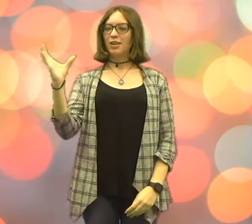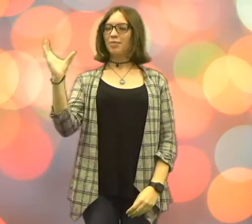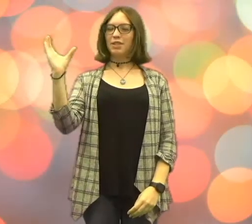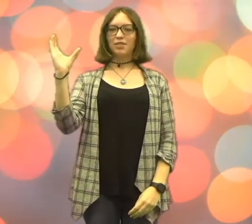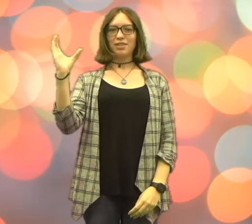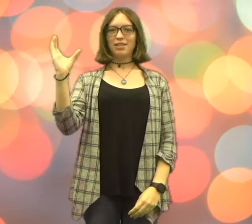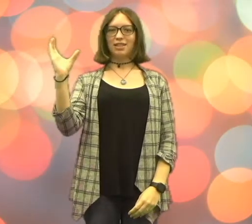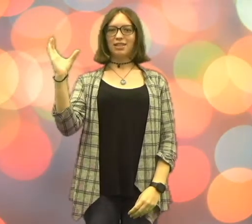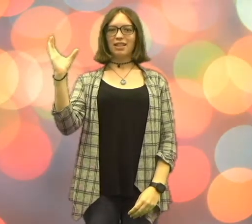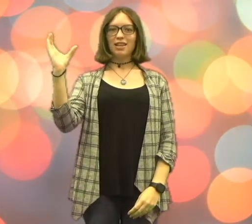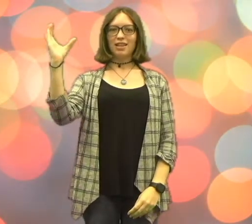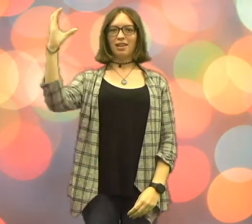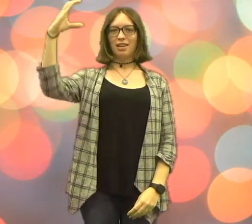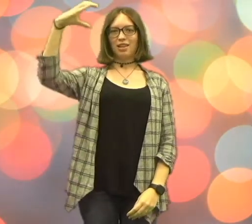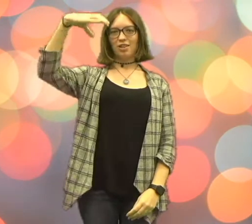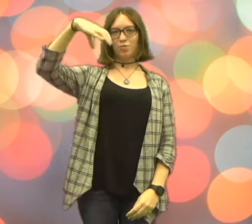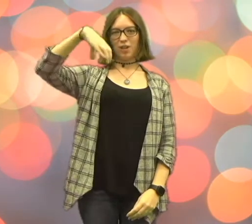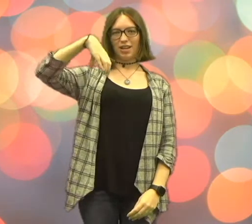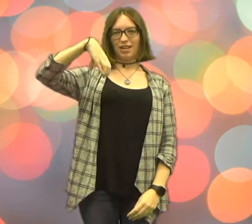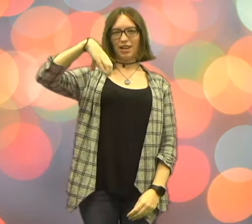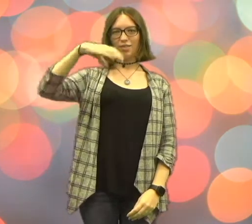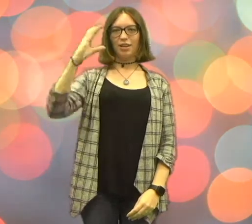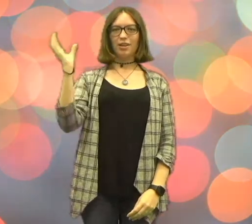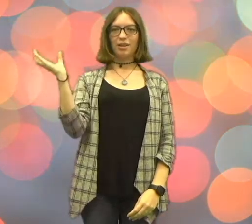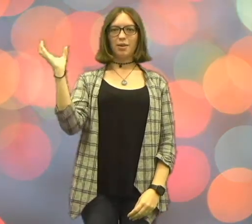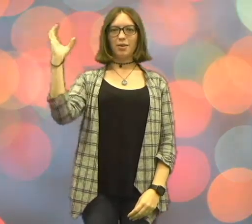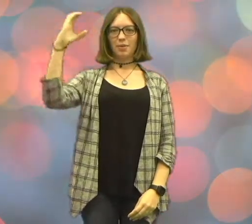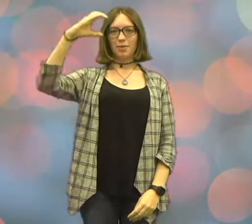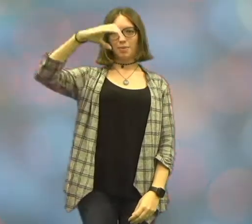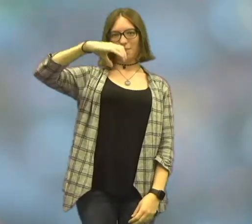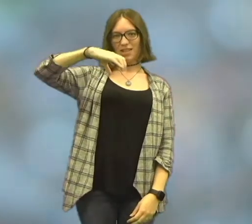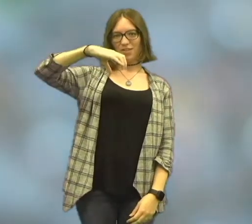Mystery is a C. You bring it down. Mystery.